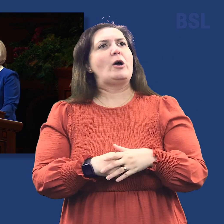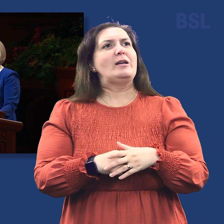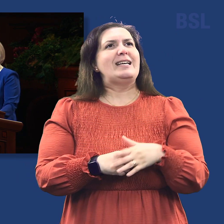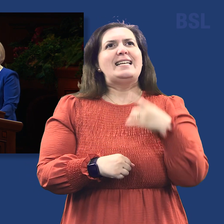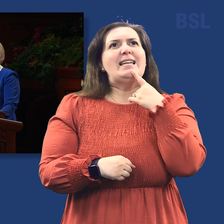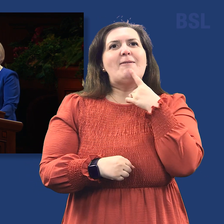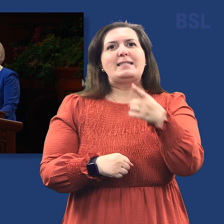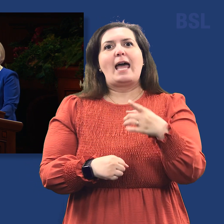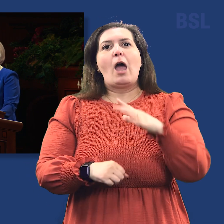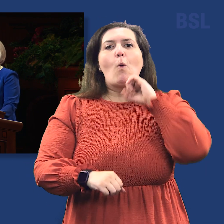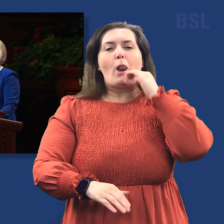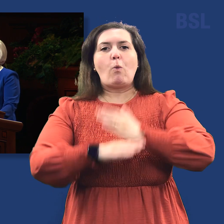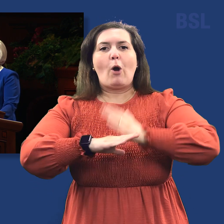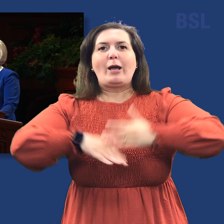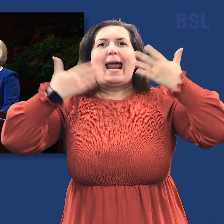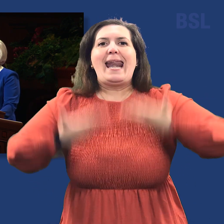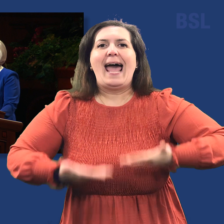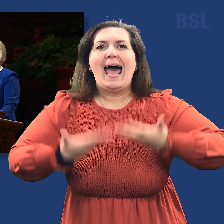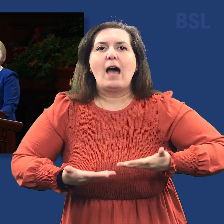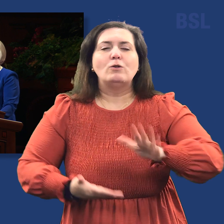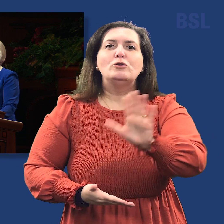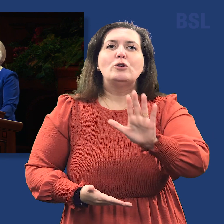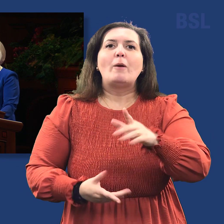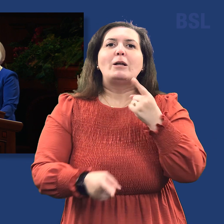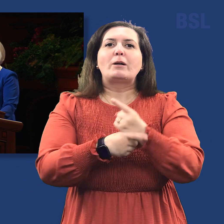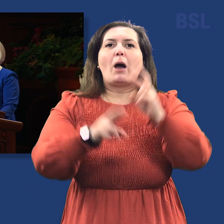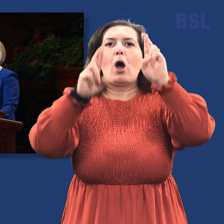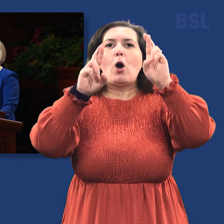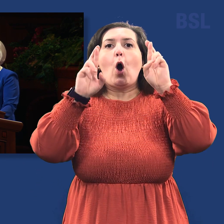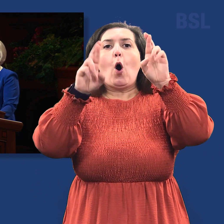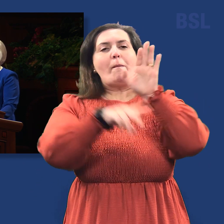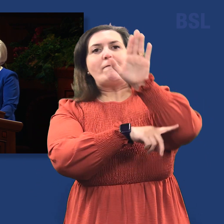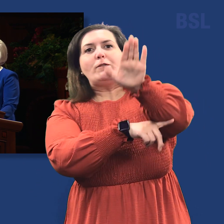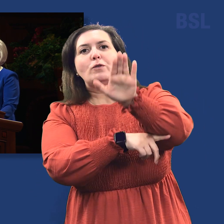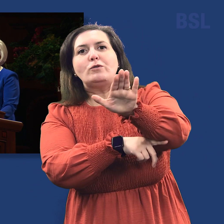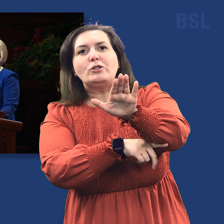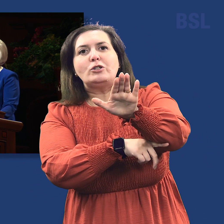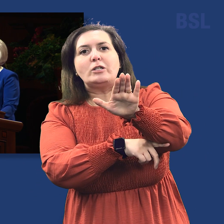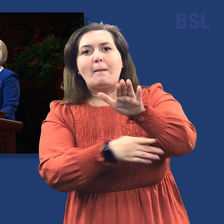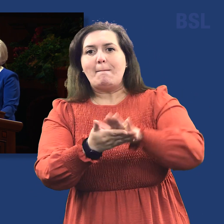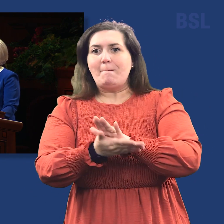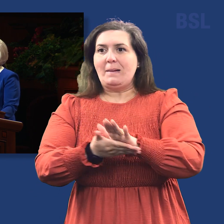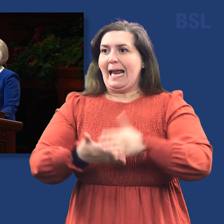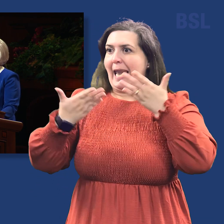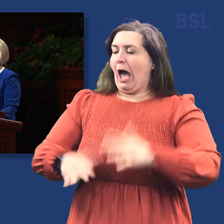Out Now. It speaks of our hope in the eternal outcome, not necessarily of present results.